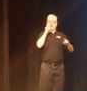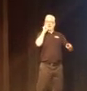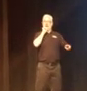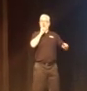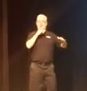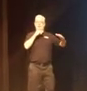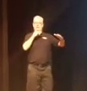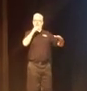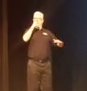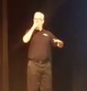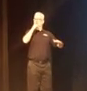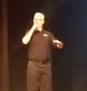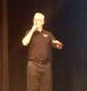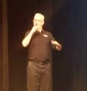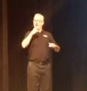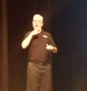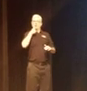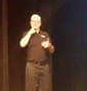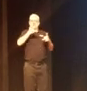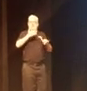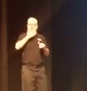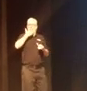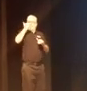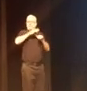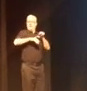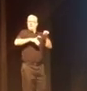So a hearing person and a deaf person, that they are a hearing person.